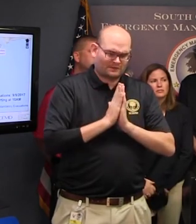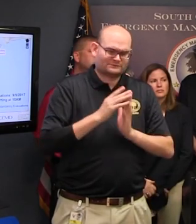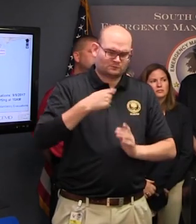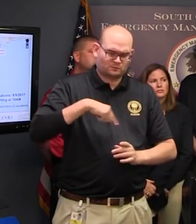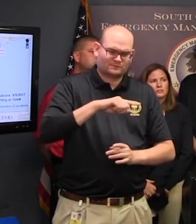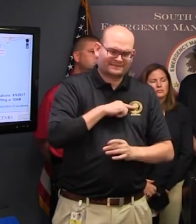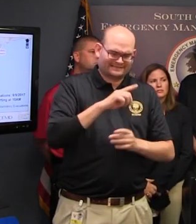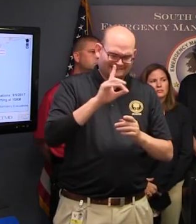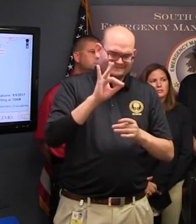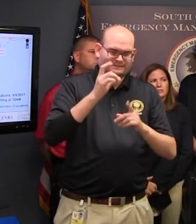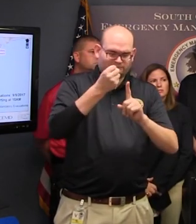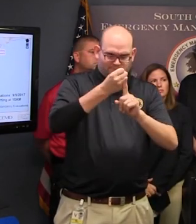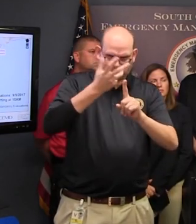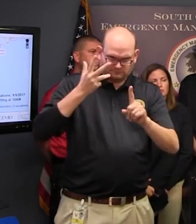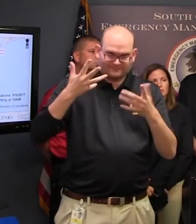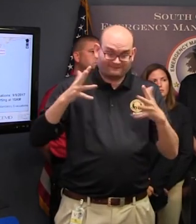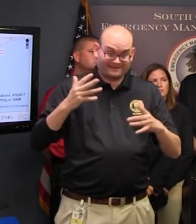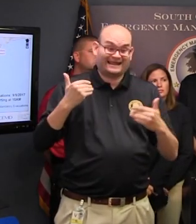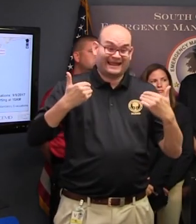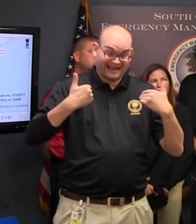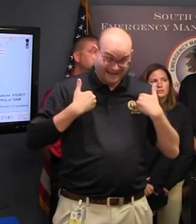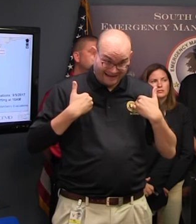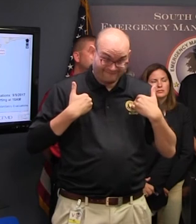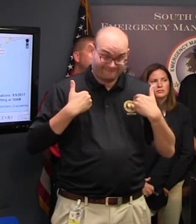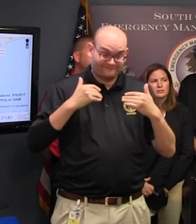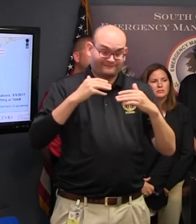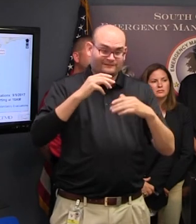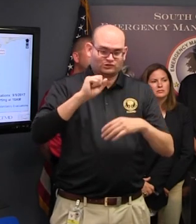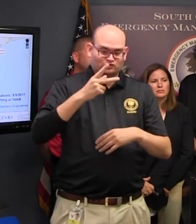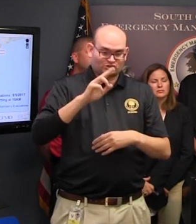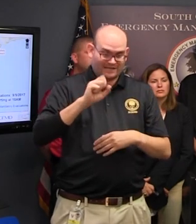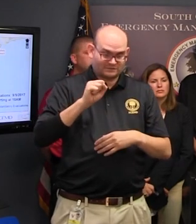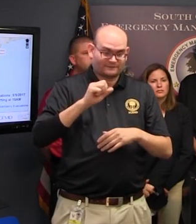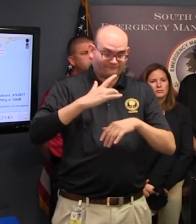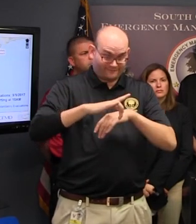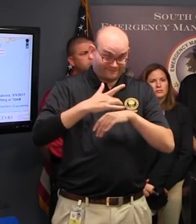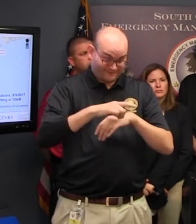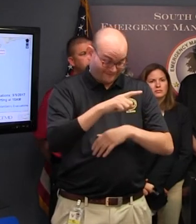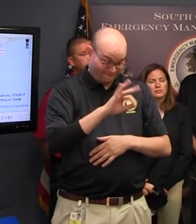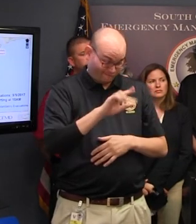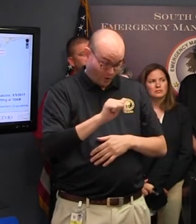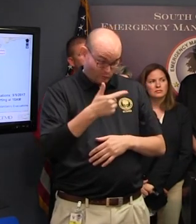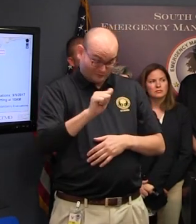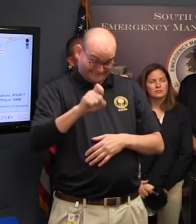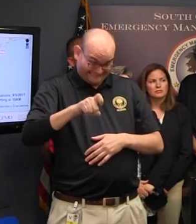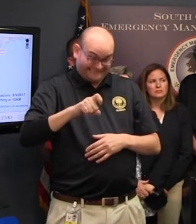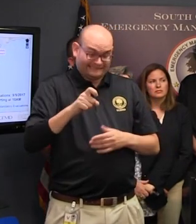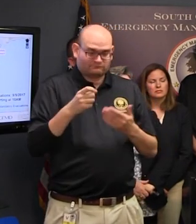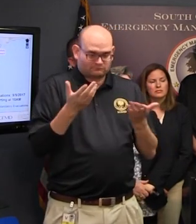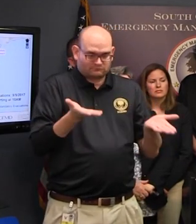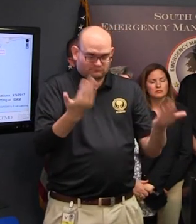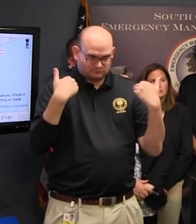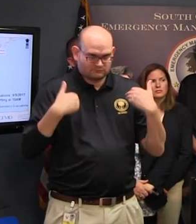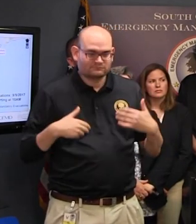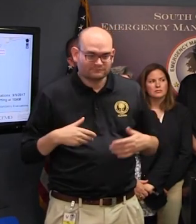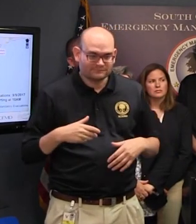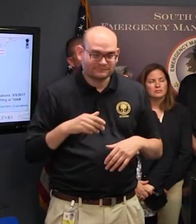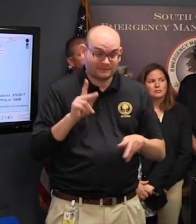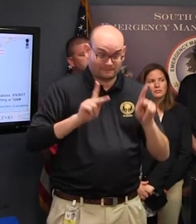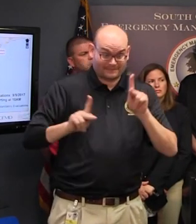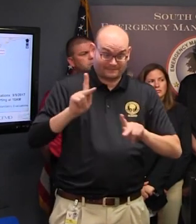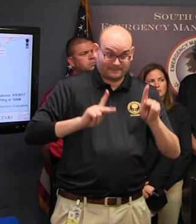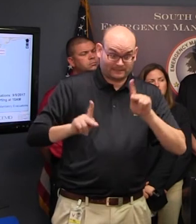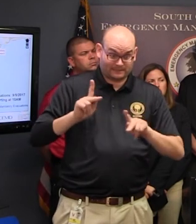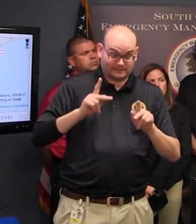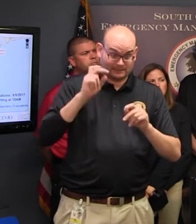are open Open to anybody who needs them But as people get farther away from Georgia And farther away